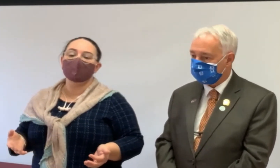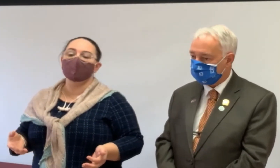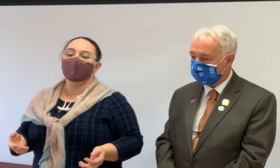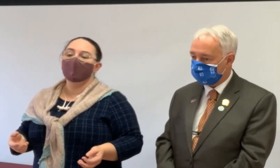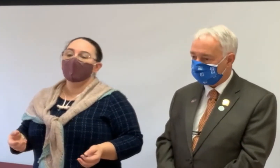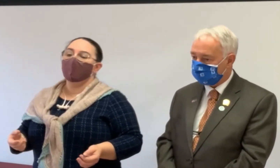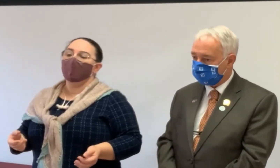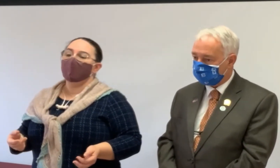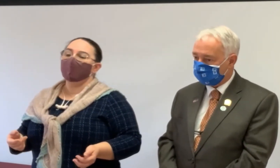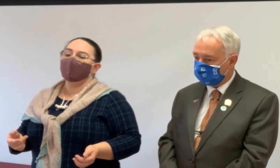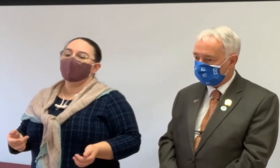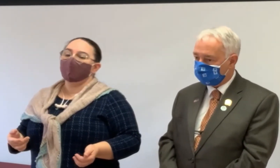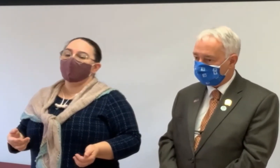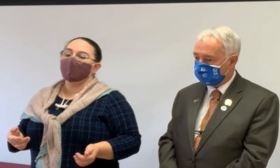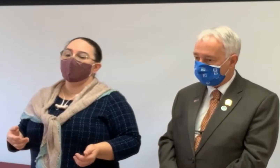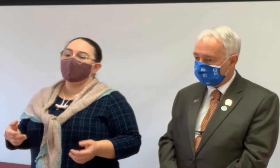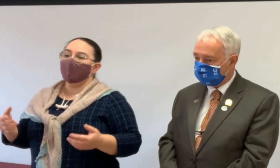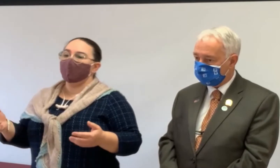to do.